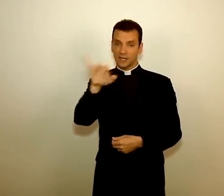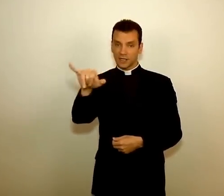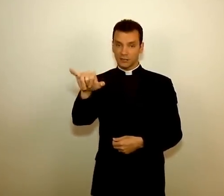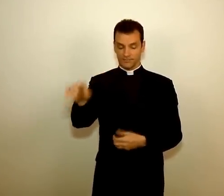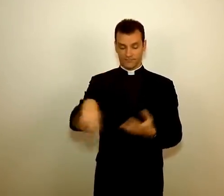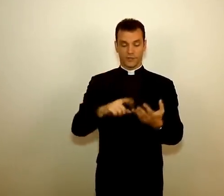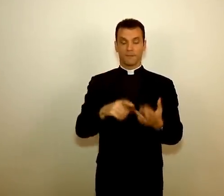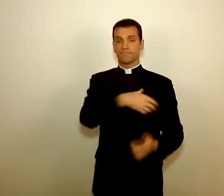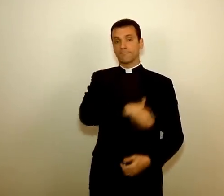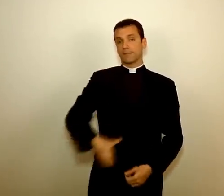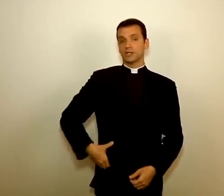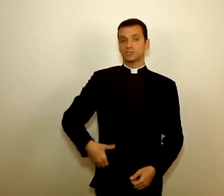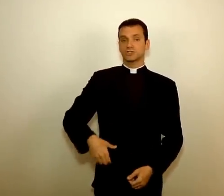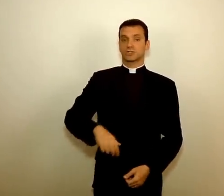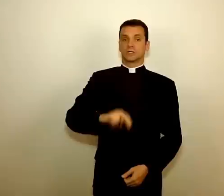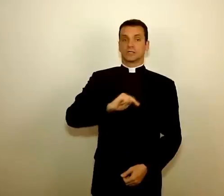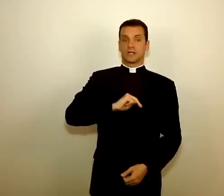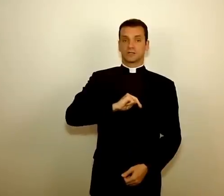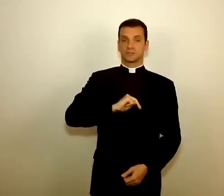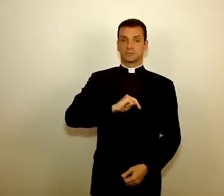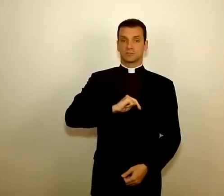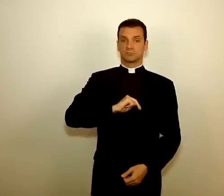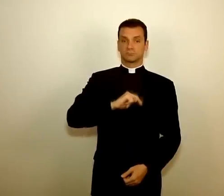Mimi and Tina Nelson.